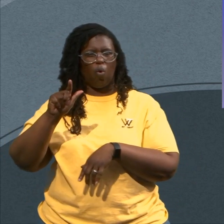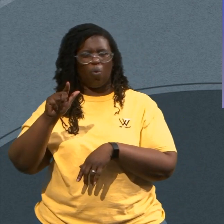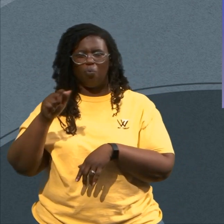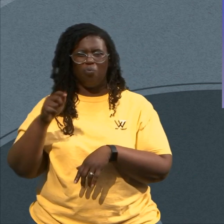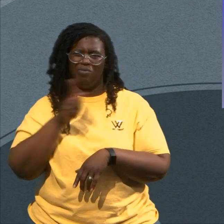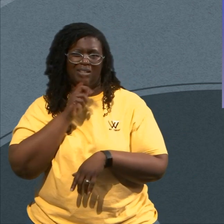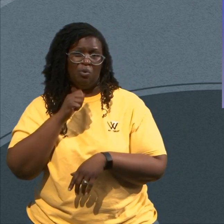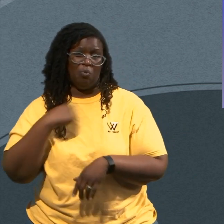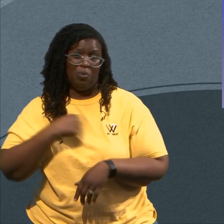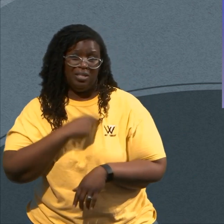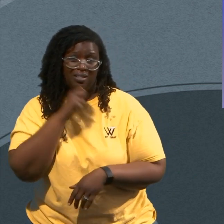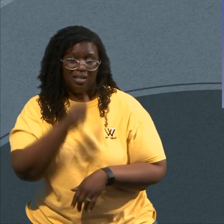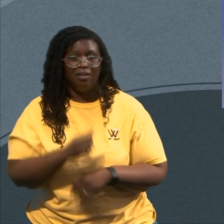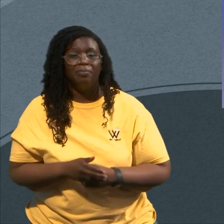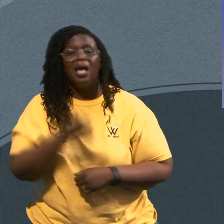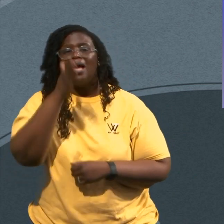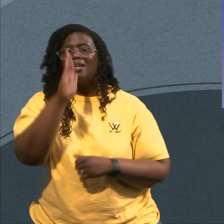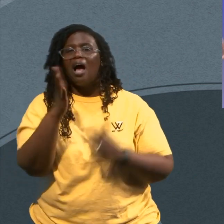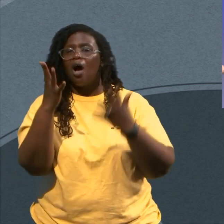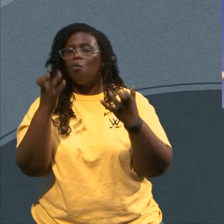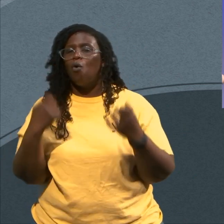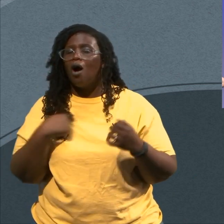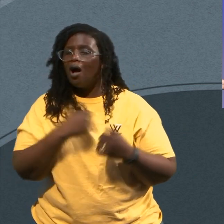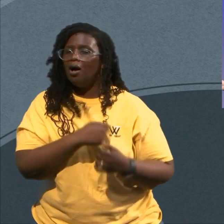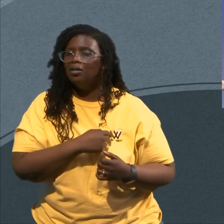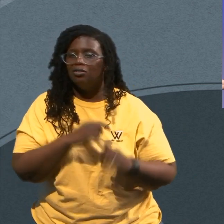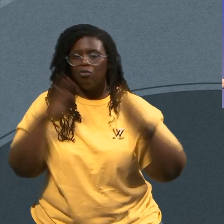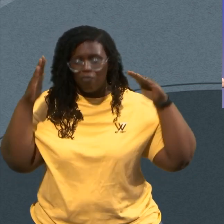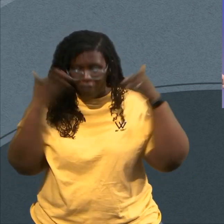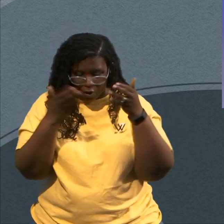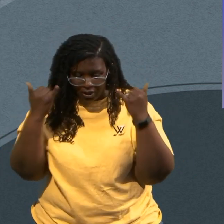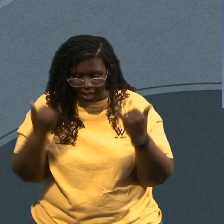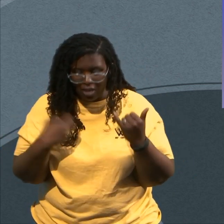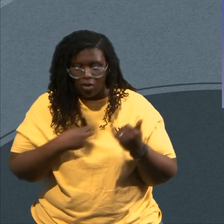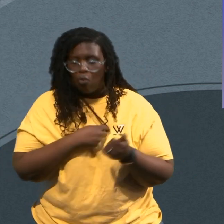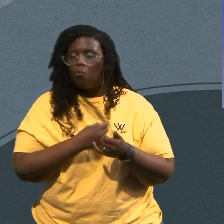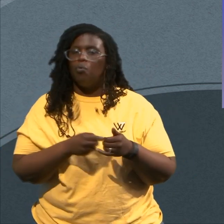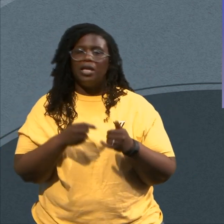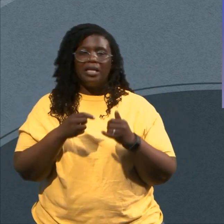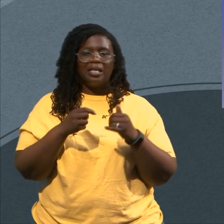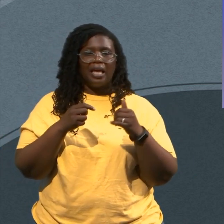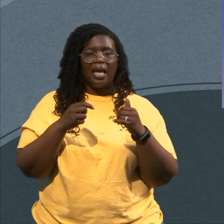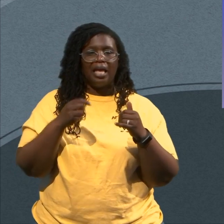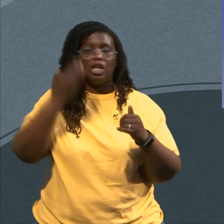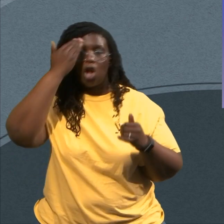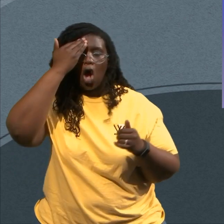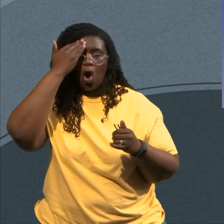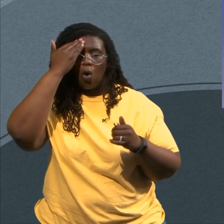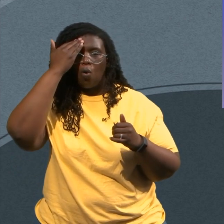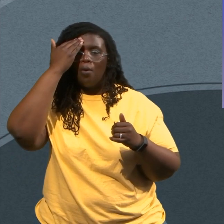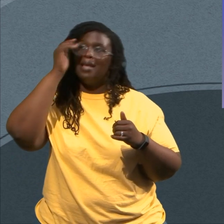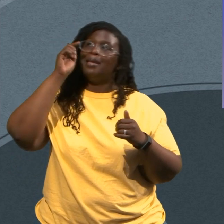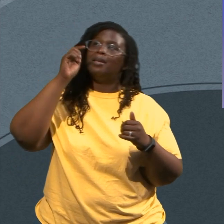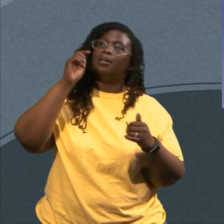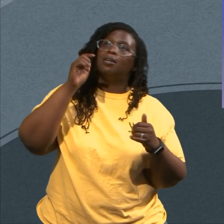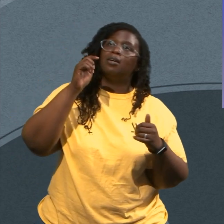What's Essential And What's Non Essential Because I'm The One That's Going To Be Exalted Oh God